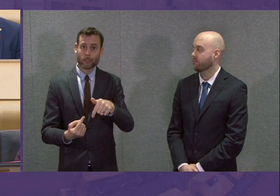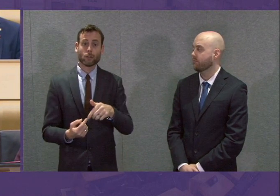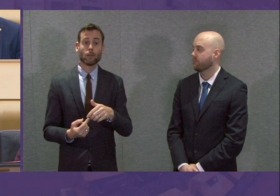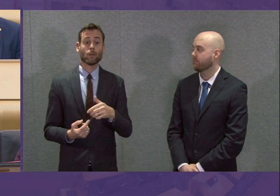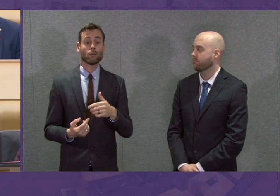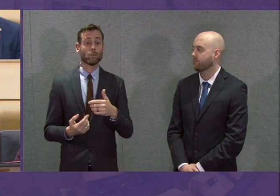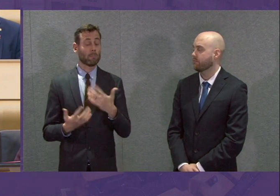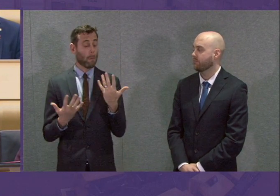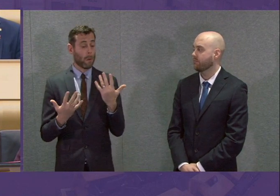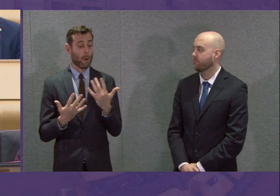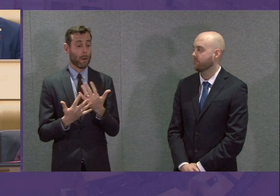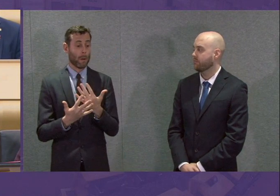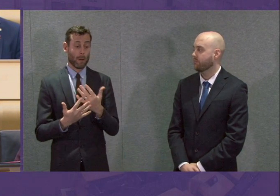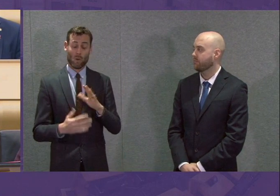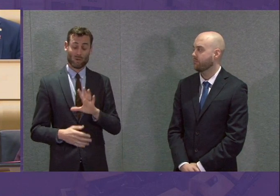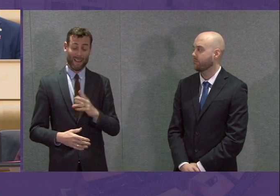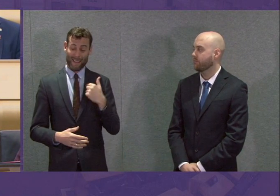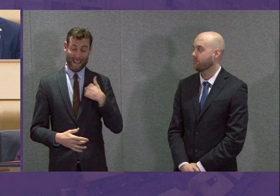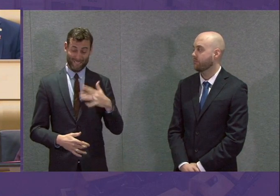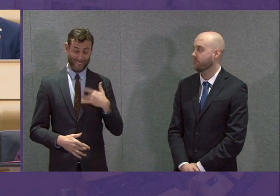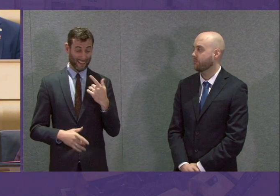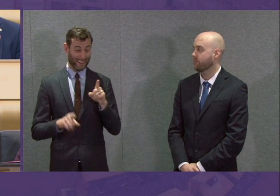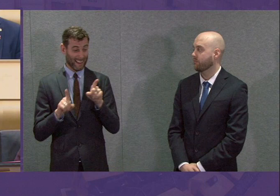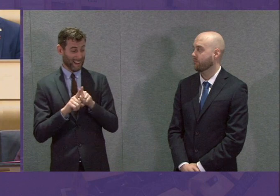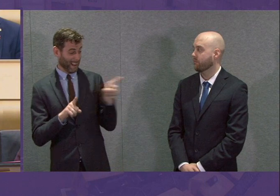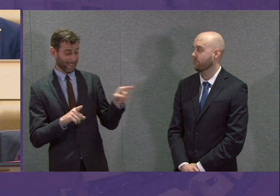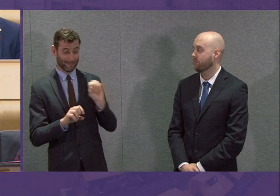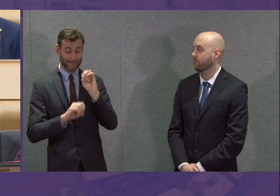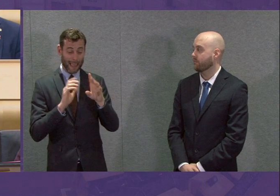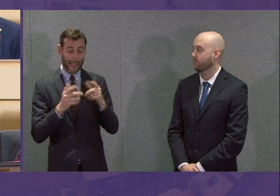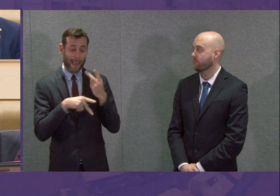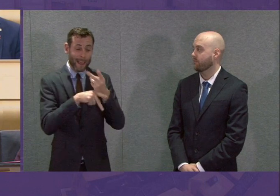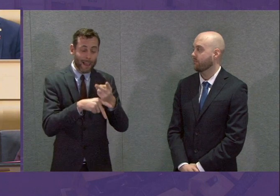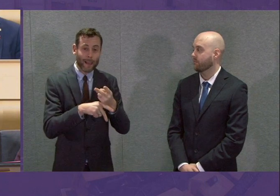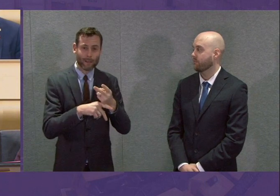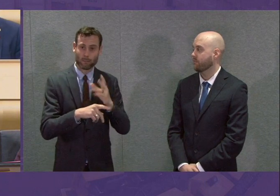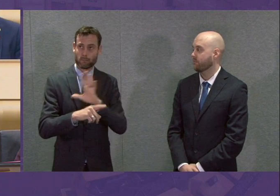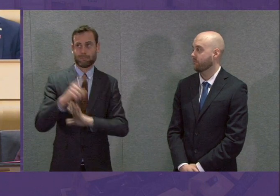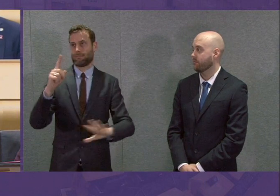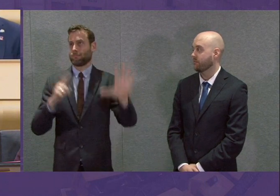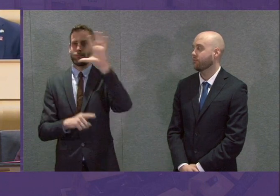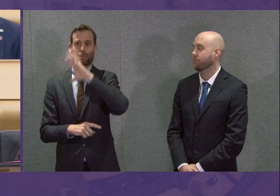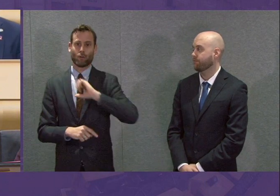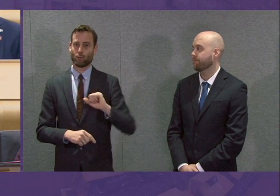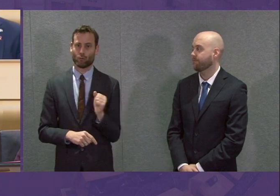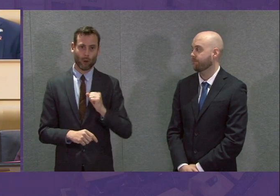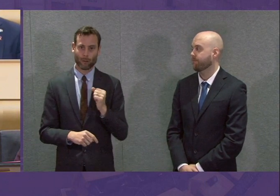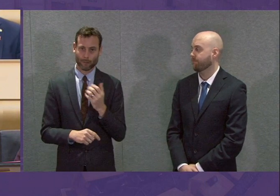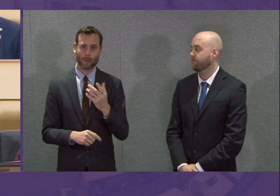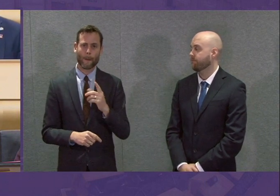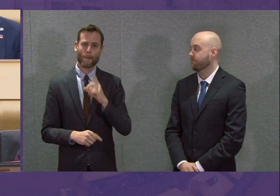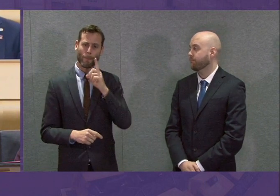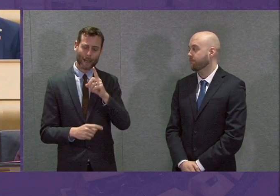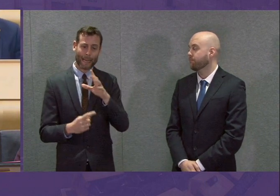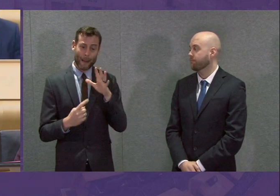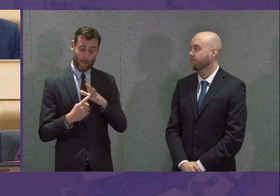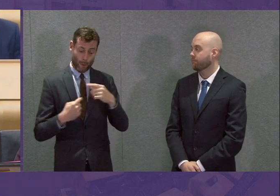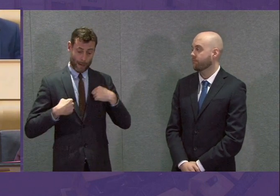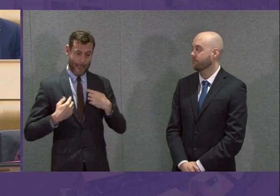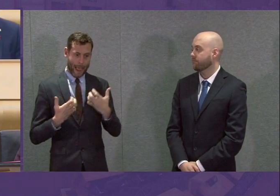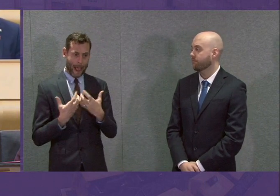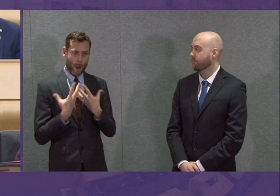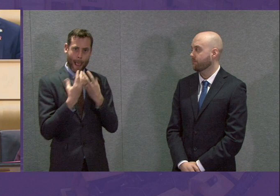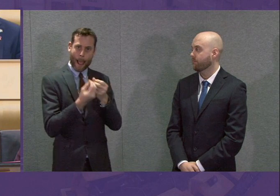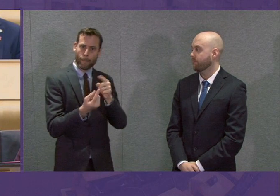in probably in every corner of Scotland. What we as government are thinking very hard is about how we support that and facilitate that